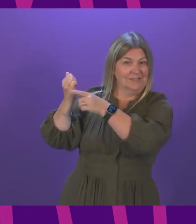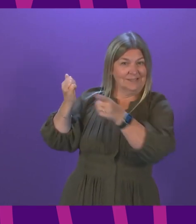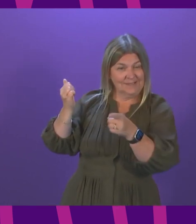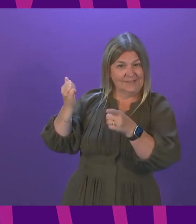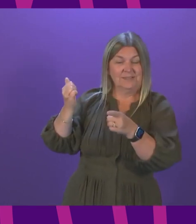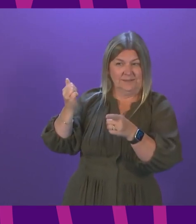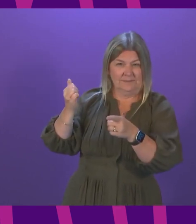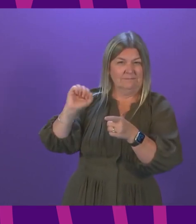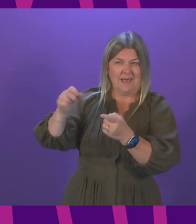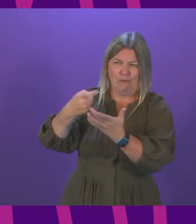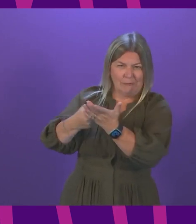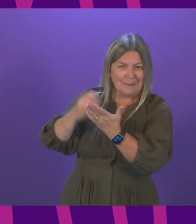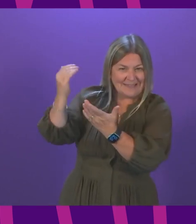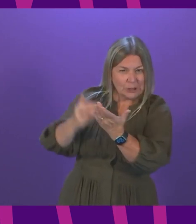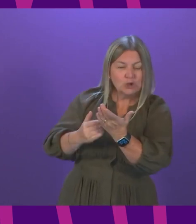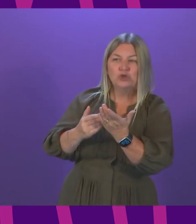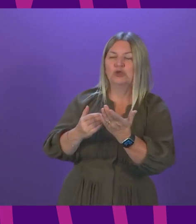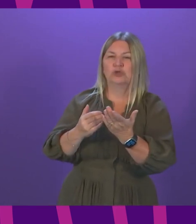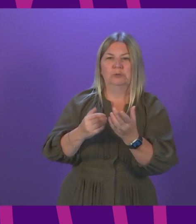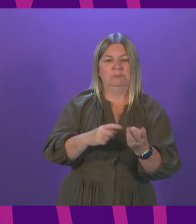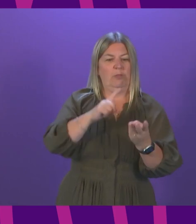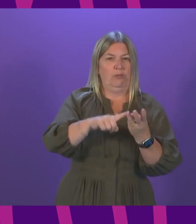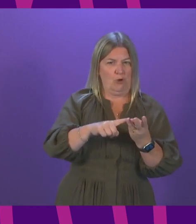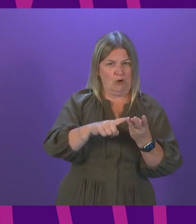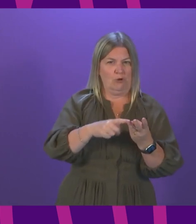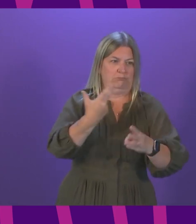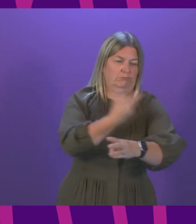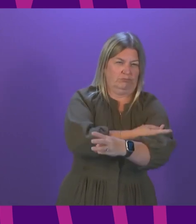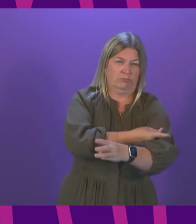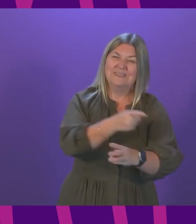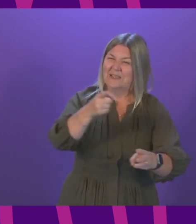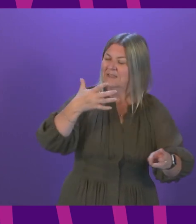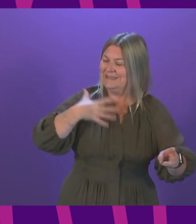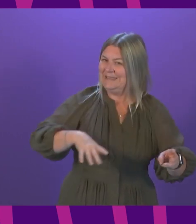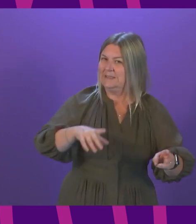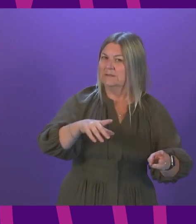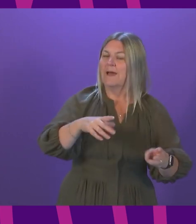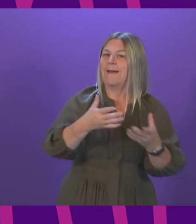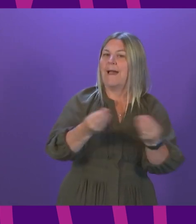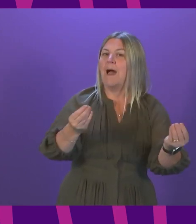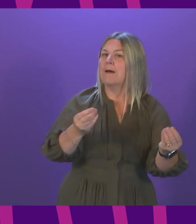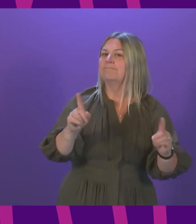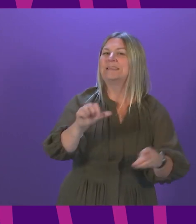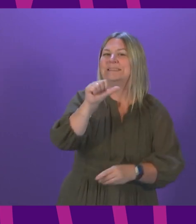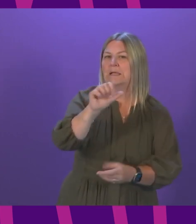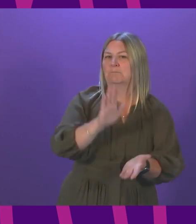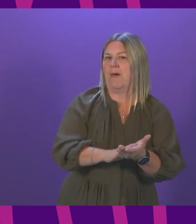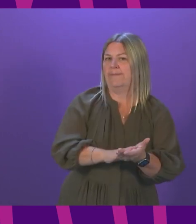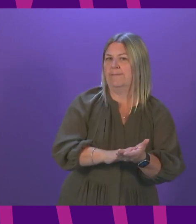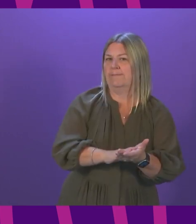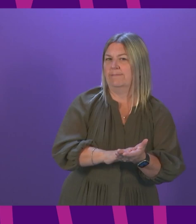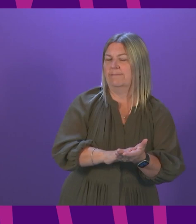recommendations around the booster programme, recommended that there should be a gap of six months between somebody's second vaccination and the booster